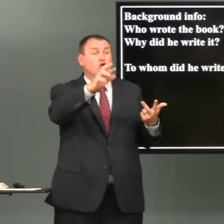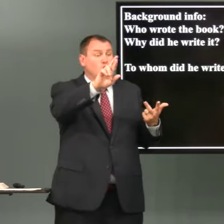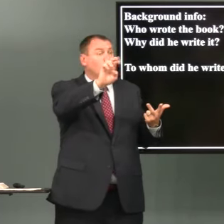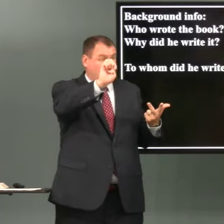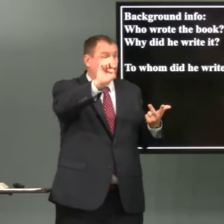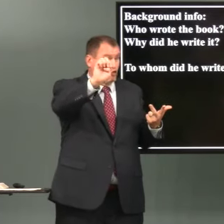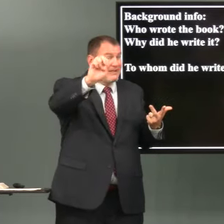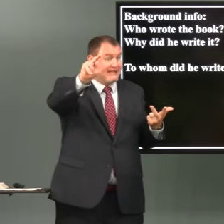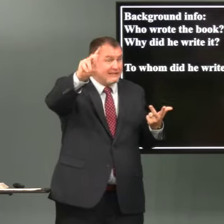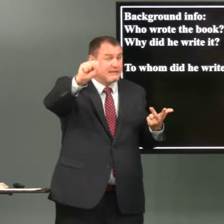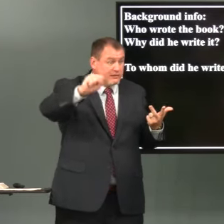greeks